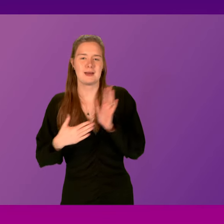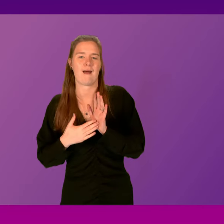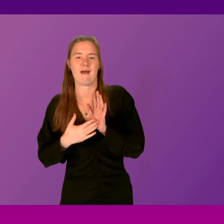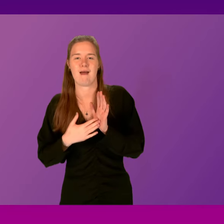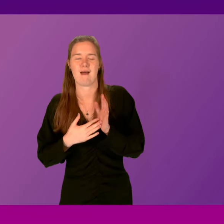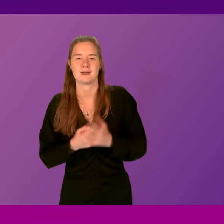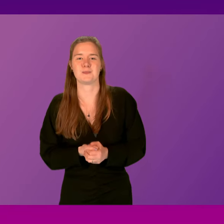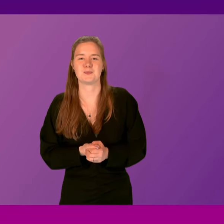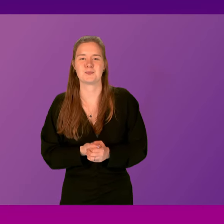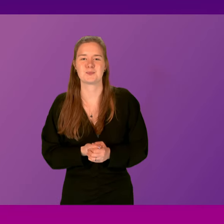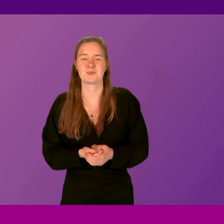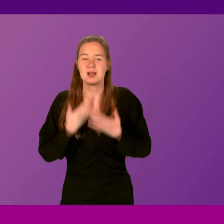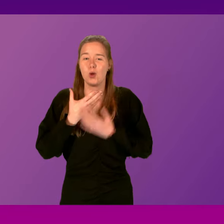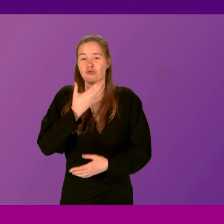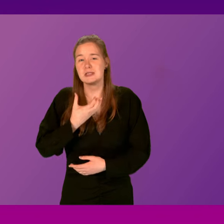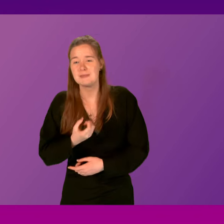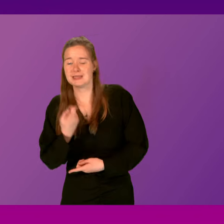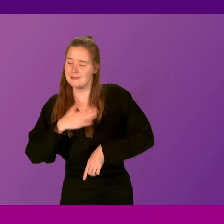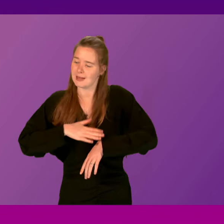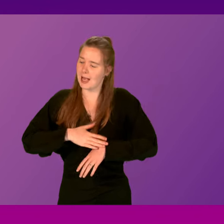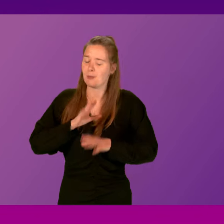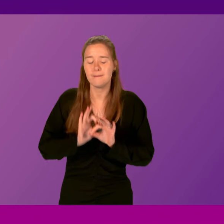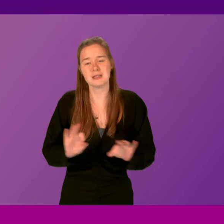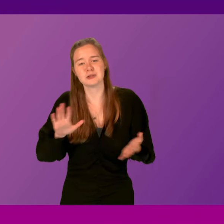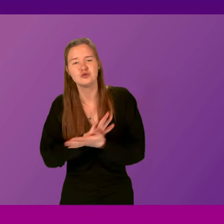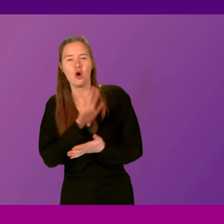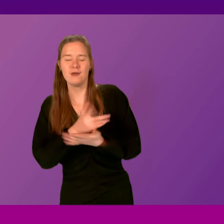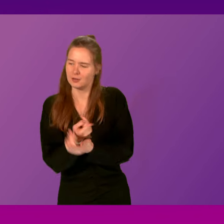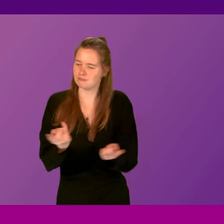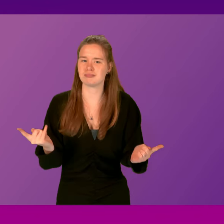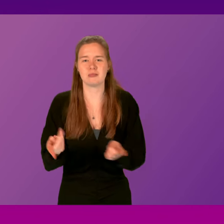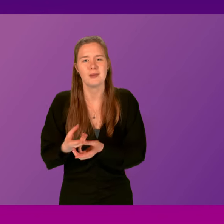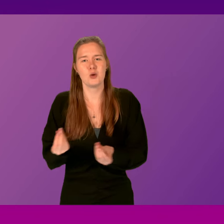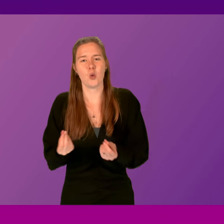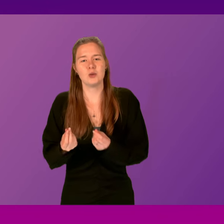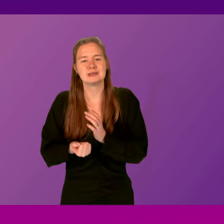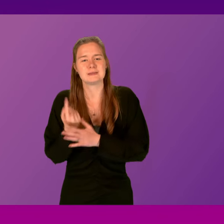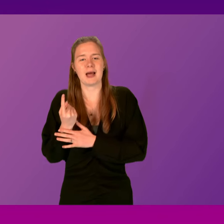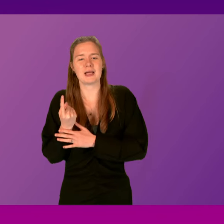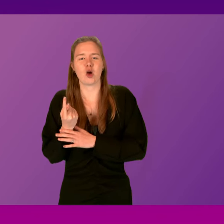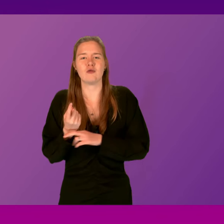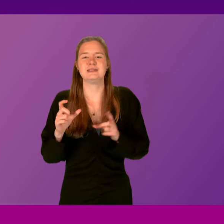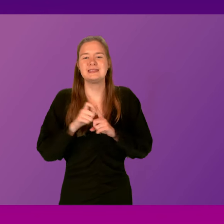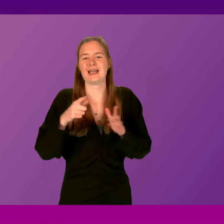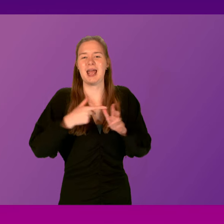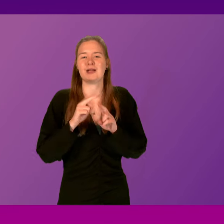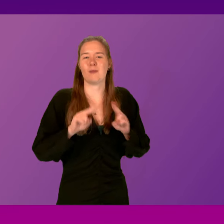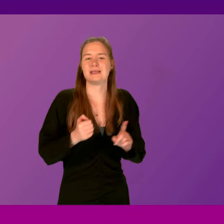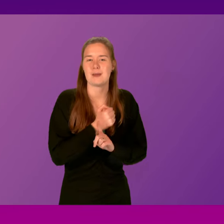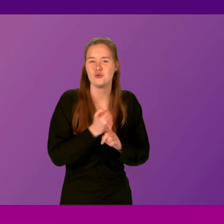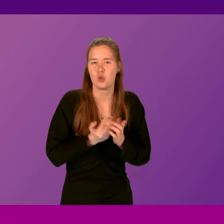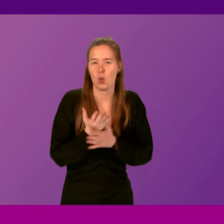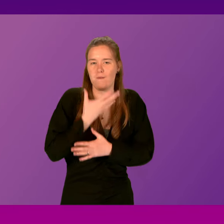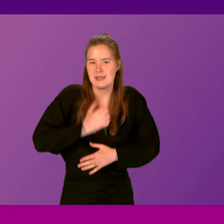Thank you, Presiding Officer. While Christmas is a time of peace and joy for many, we know there's often a spike in cases of domestic abuse over the festive season.